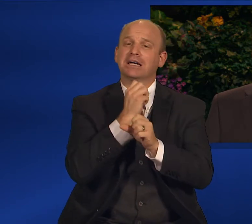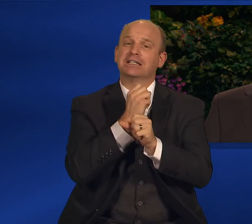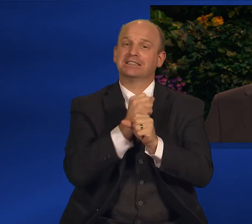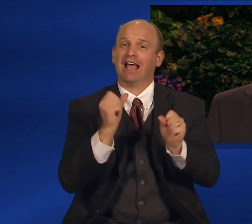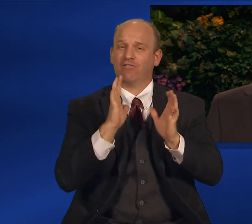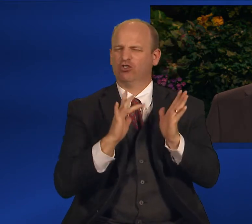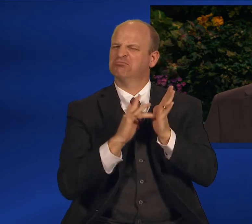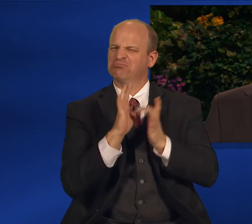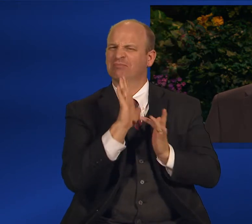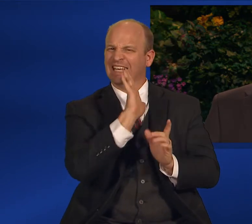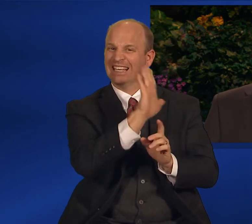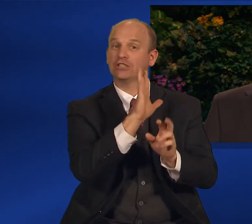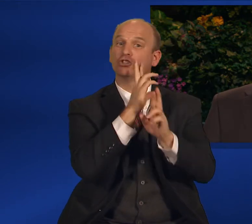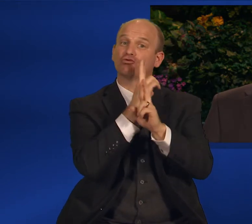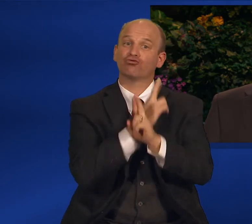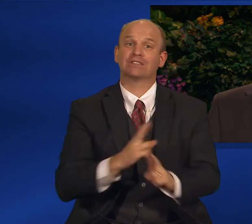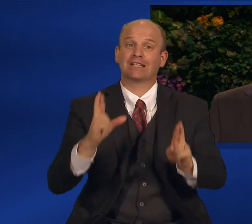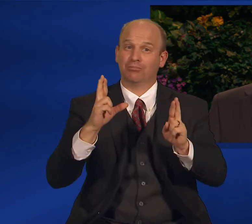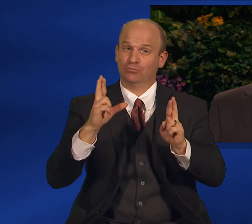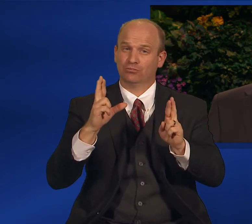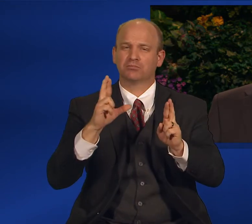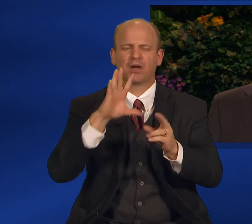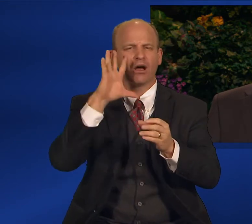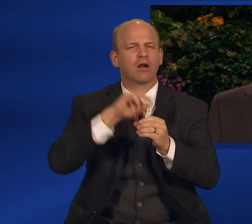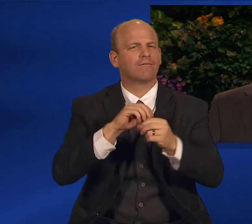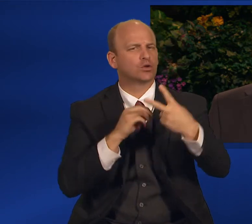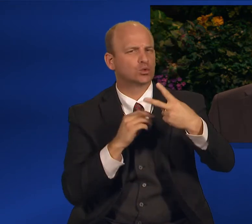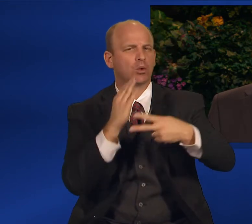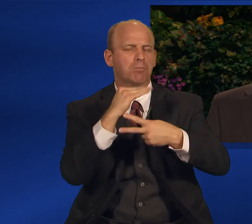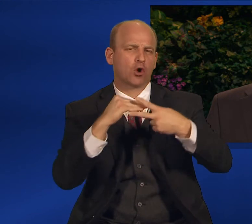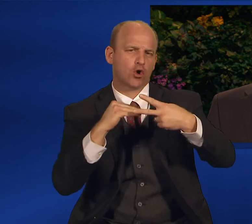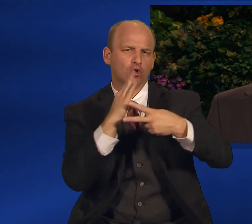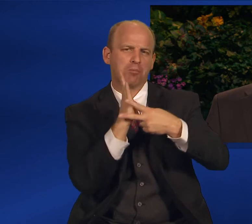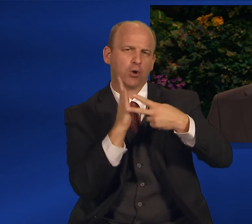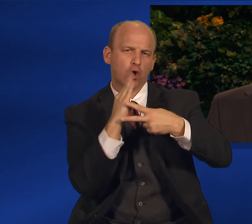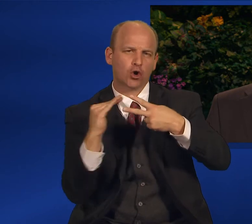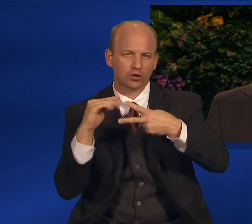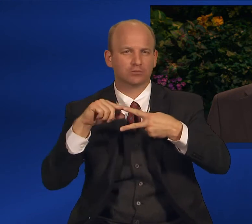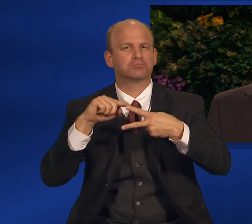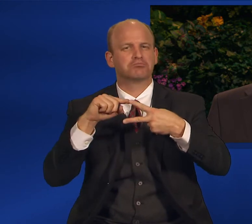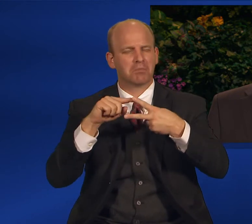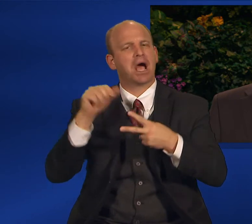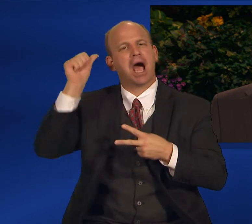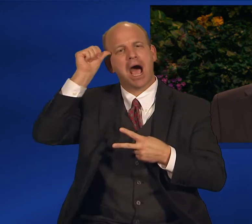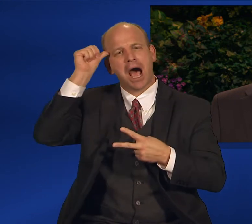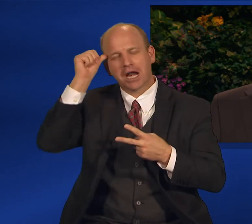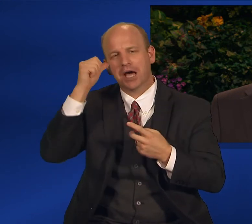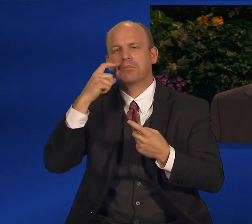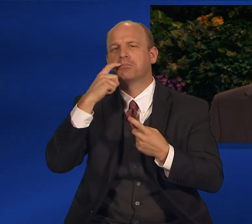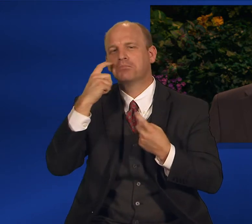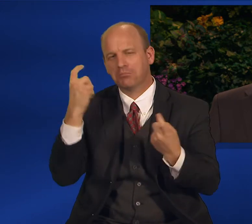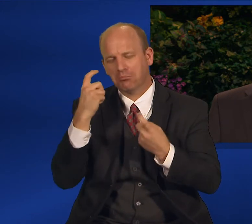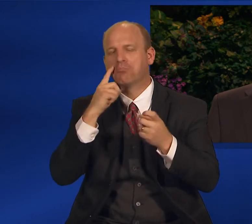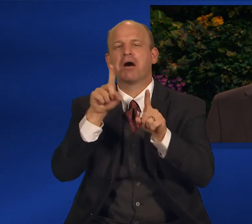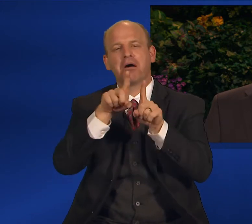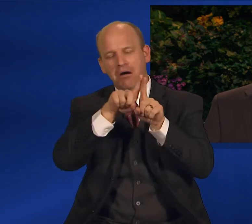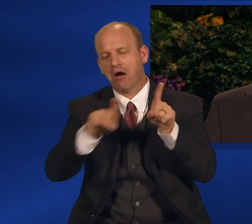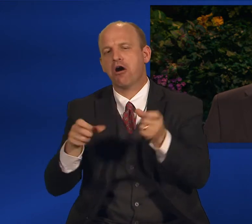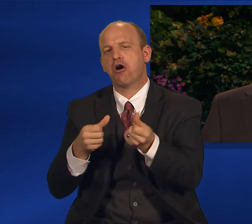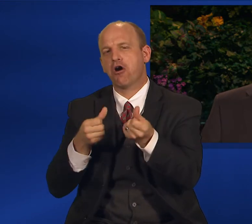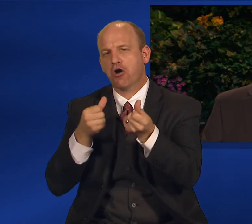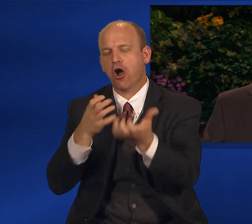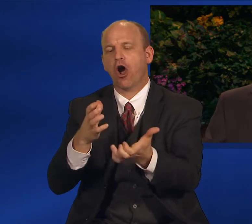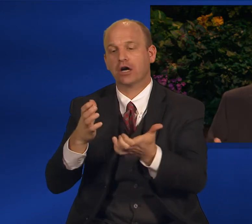consequent fall of man by overcoming what could be called the direct effects of the fall—physical death and spiritual death.